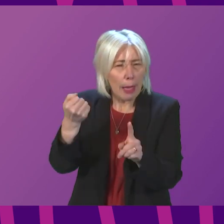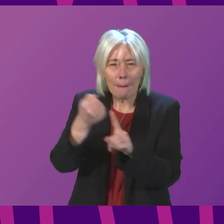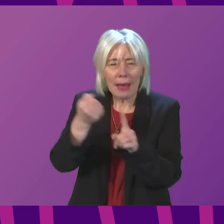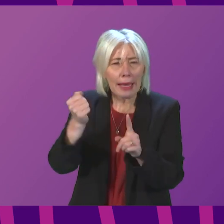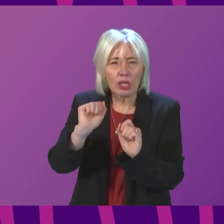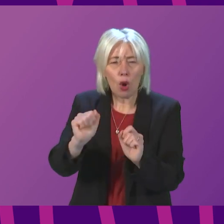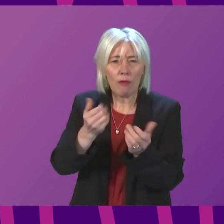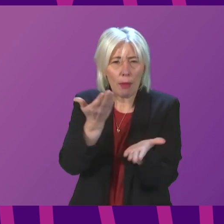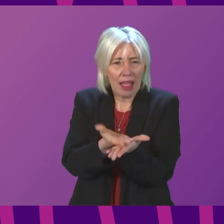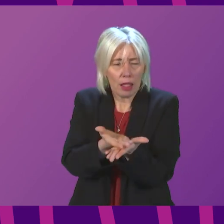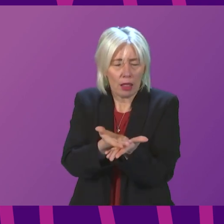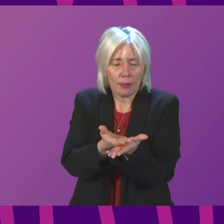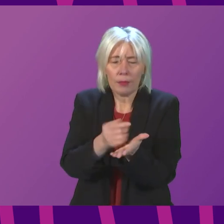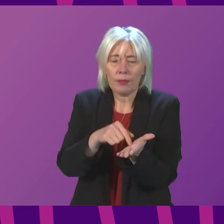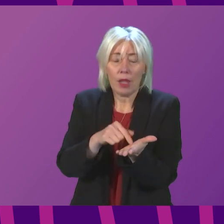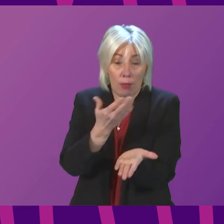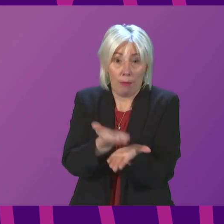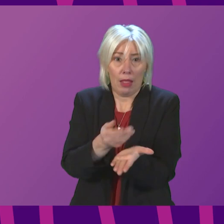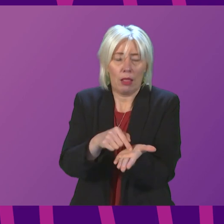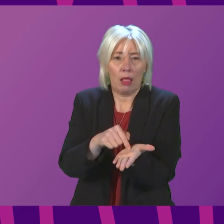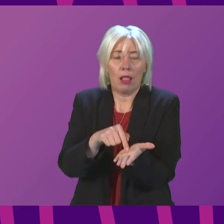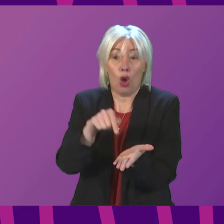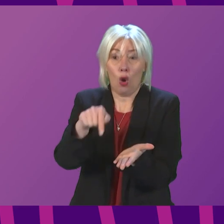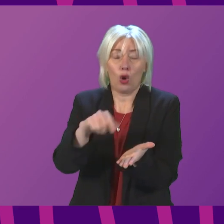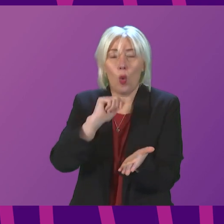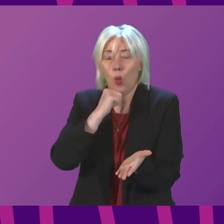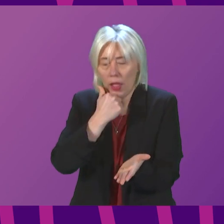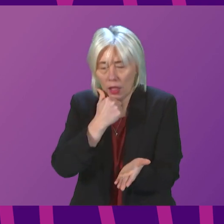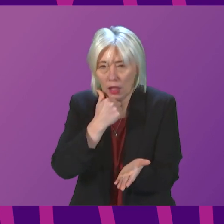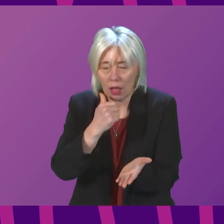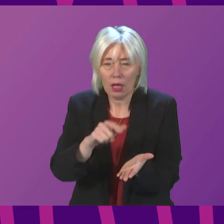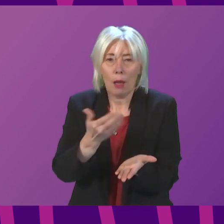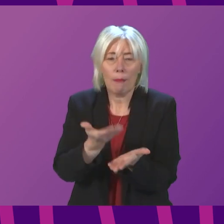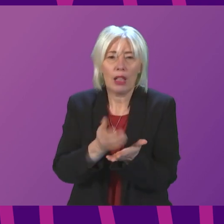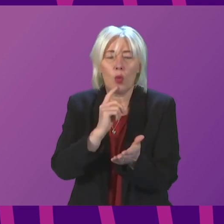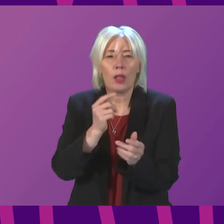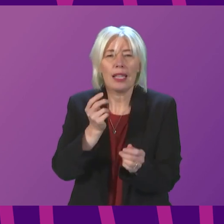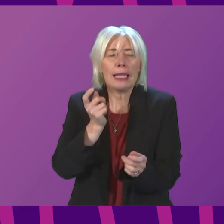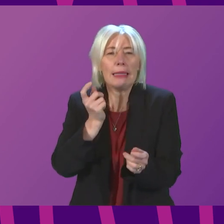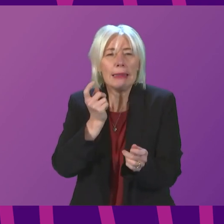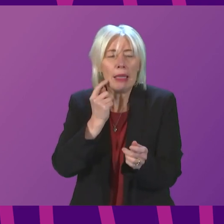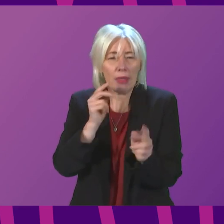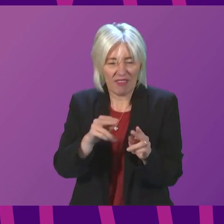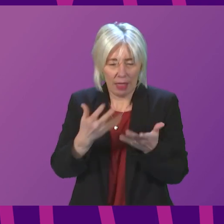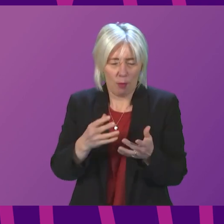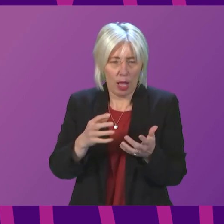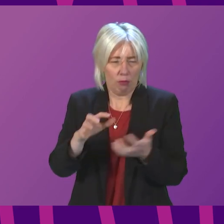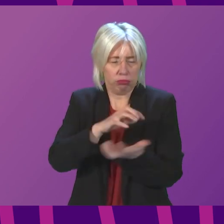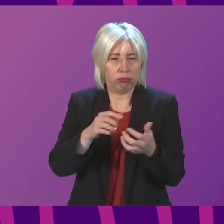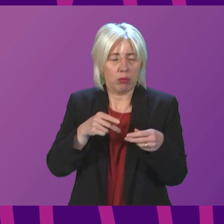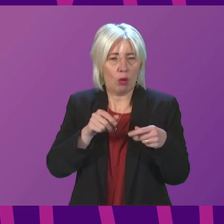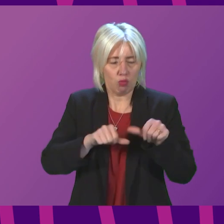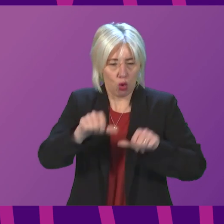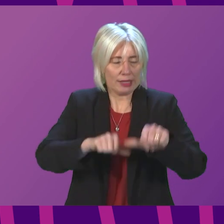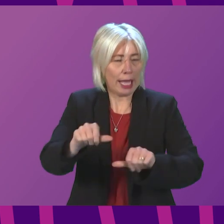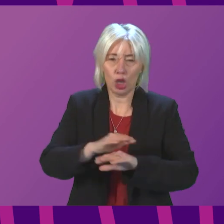of the Bill. What the Bill seeks to do, or will seek to do, is simplify an existing process. It does not confer